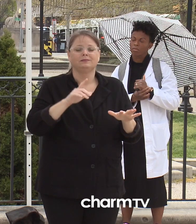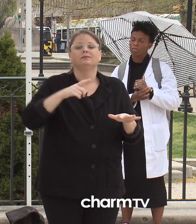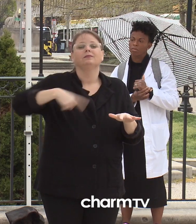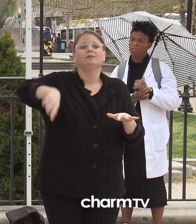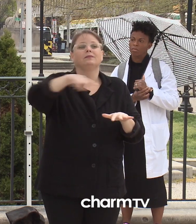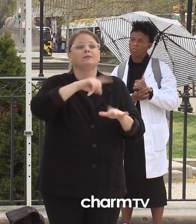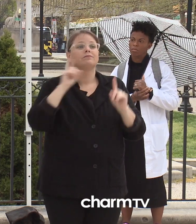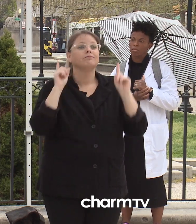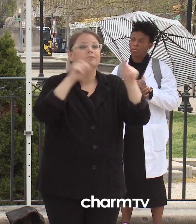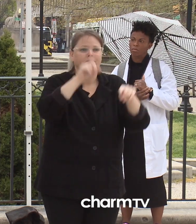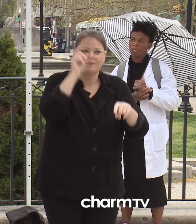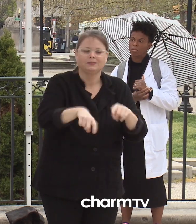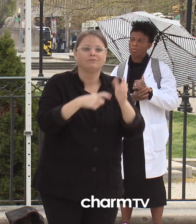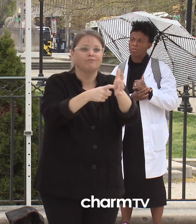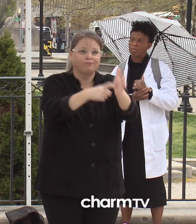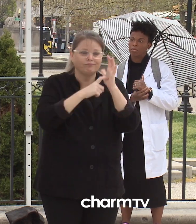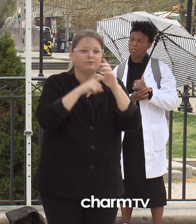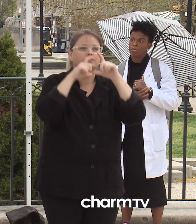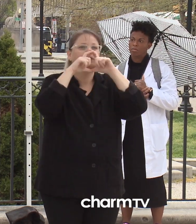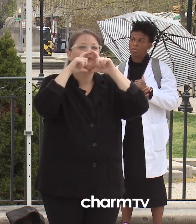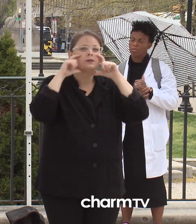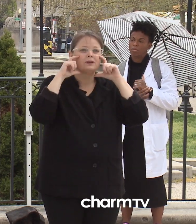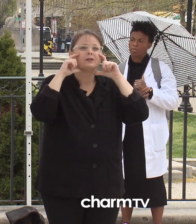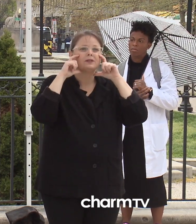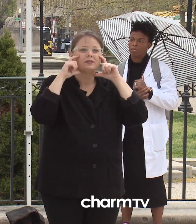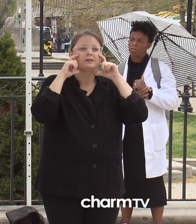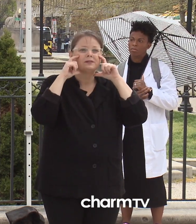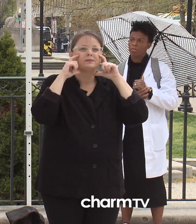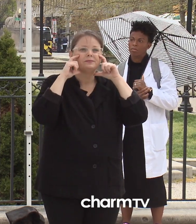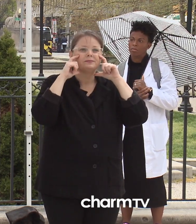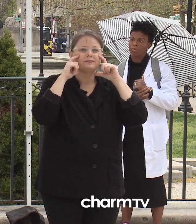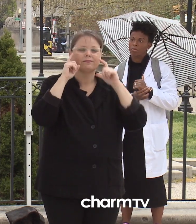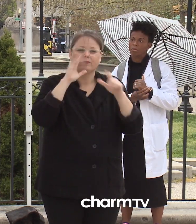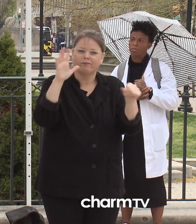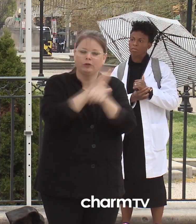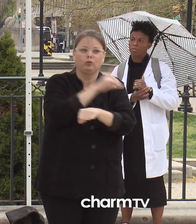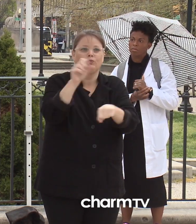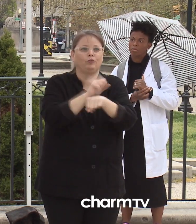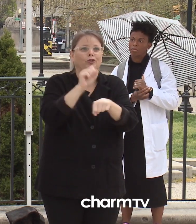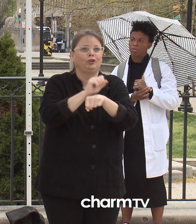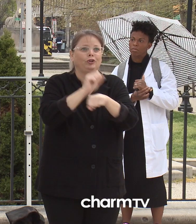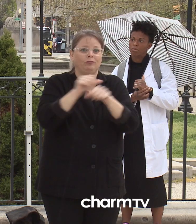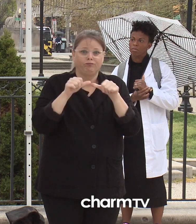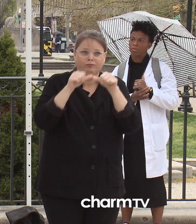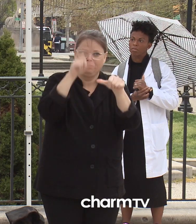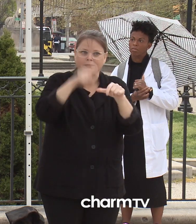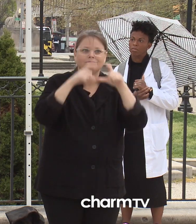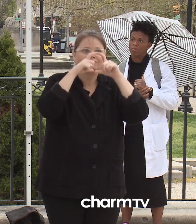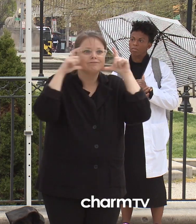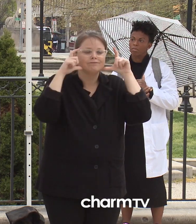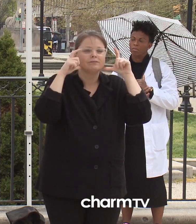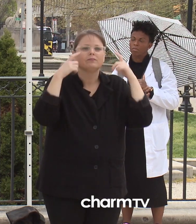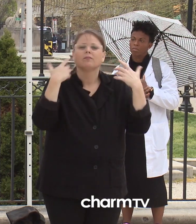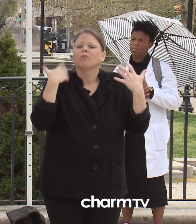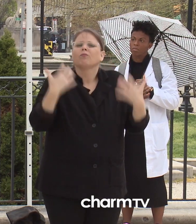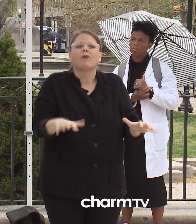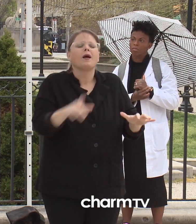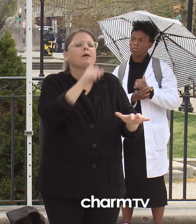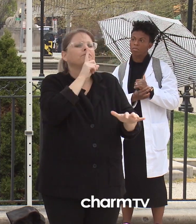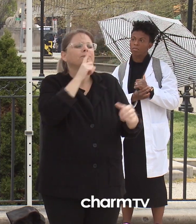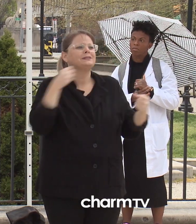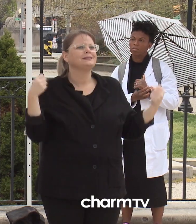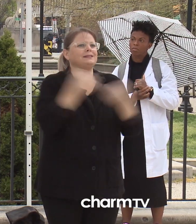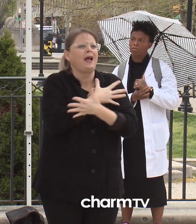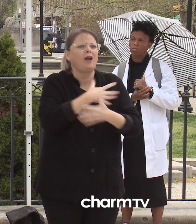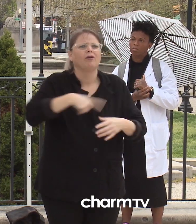duration of their entire shift. Our goal is not to alarm the public or alarm the community. Our goal is to protect the